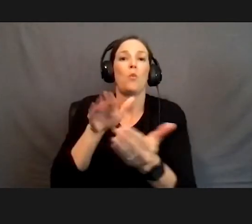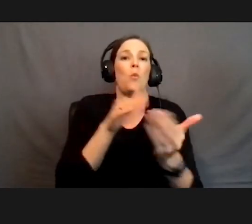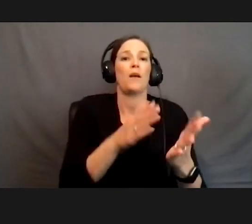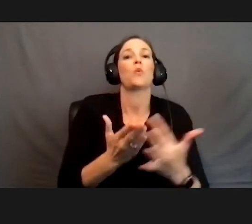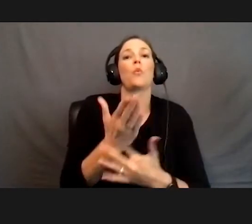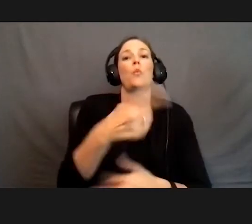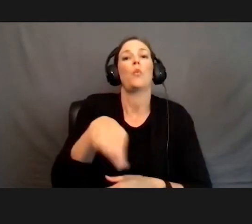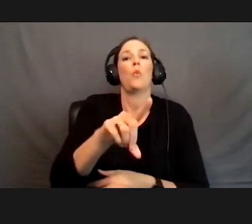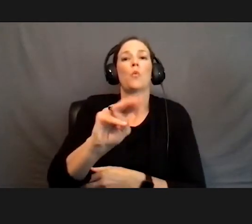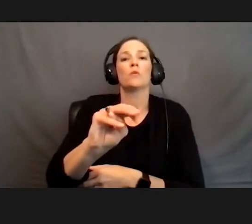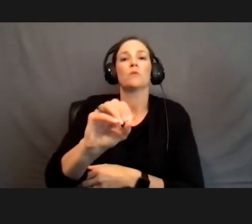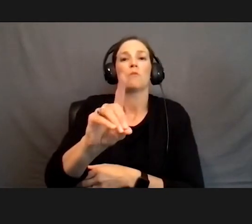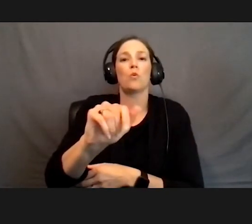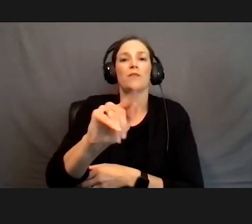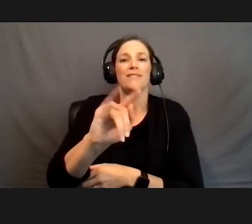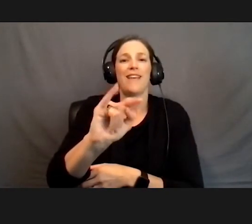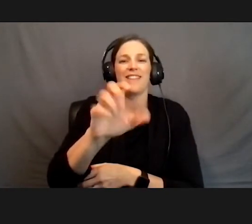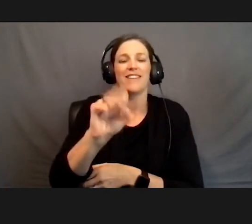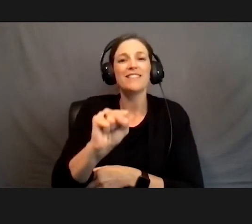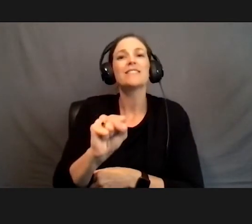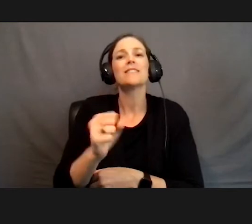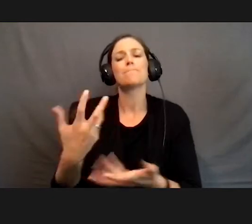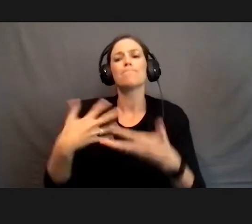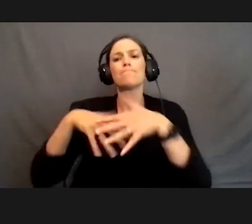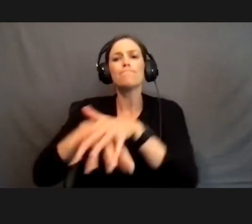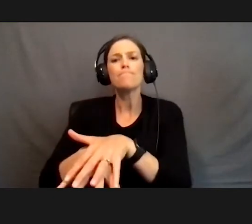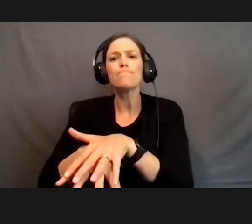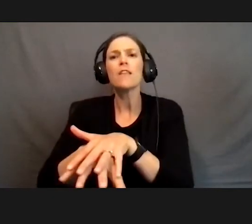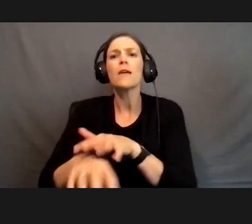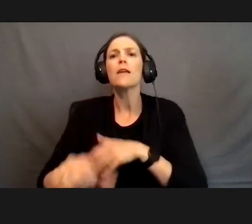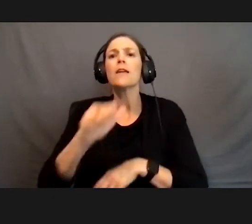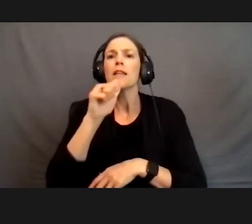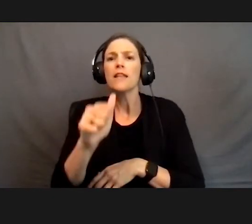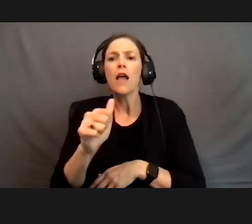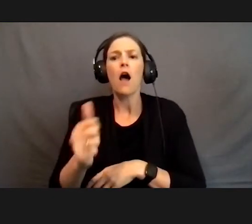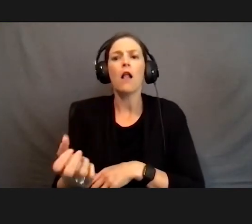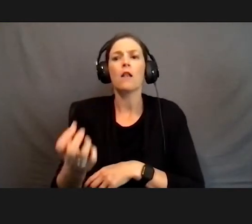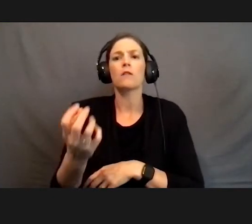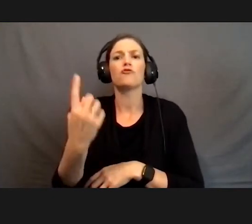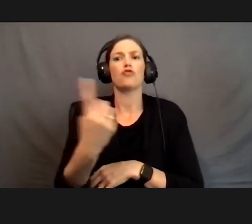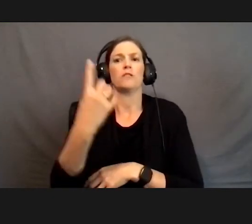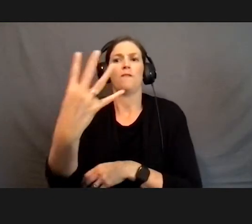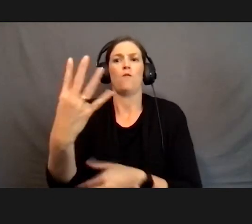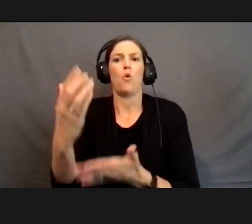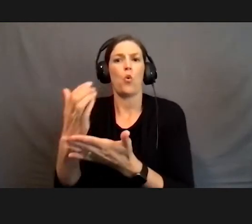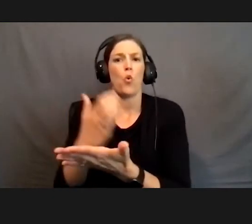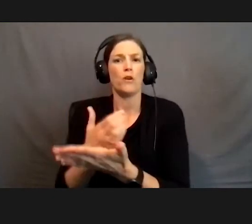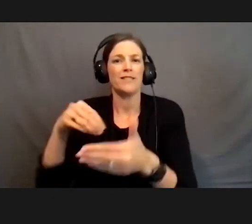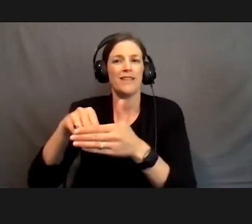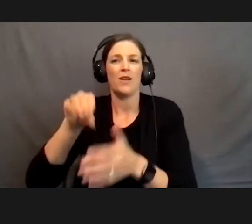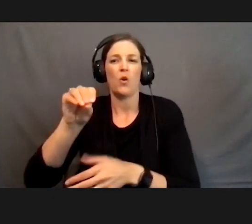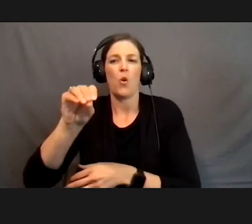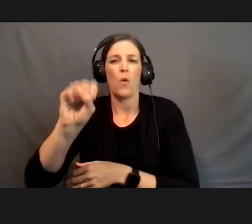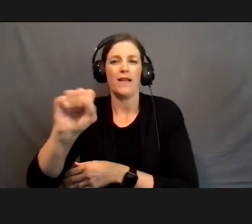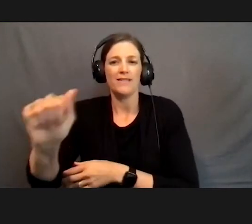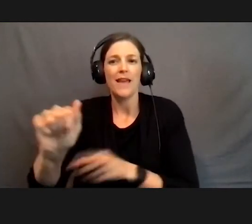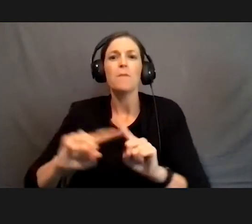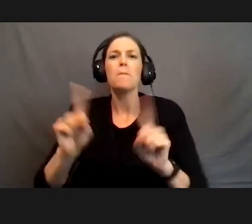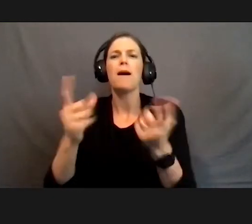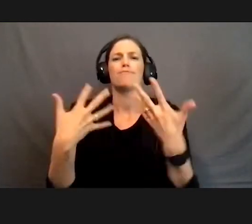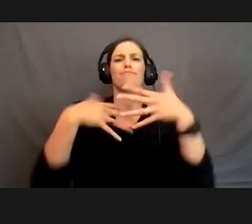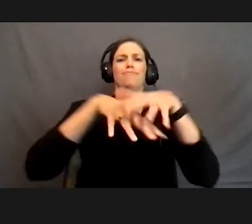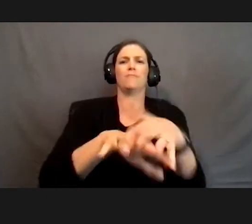Think of this as being embedded not only as four courses in OSA, but being embedded into curriculum,